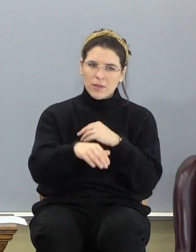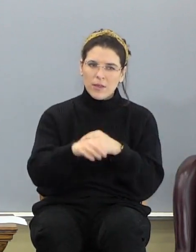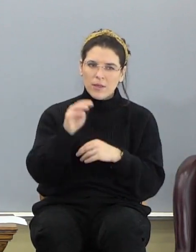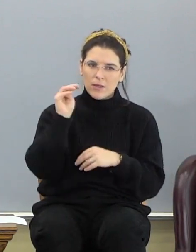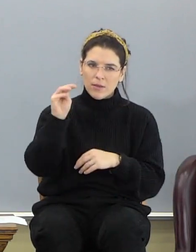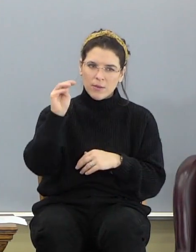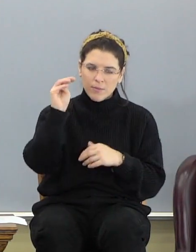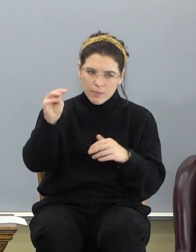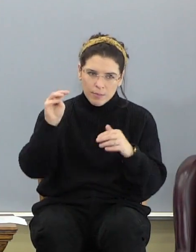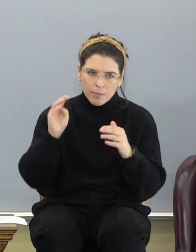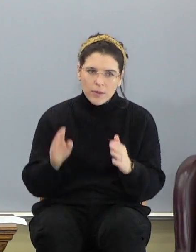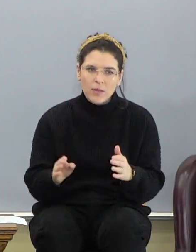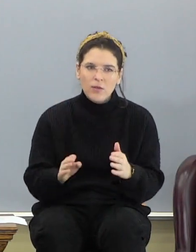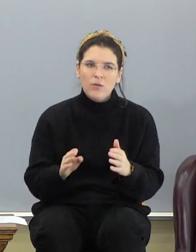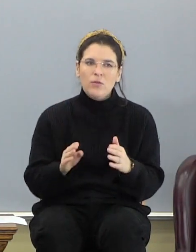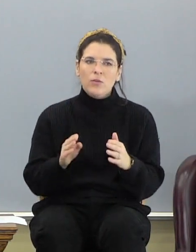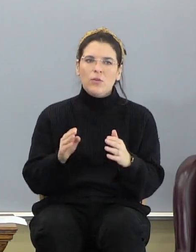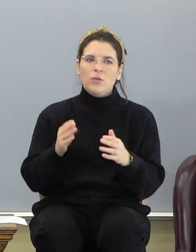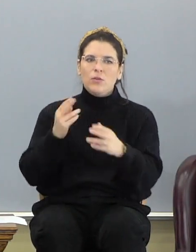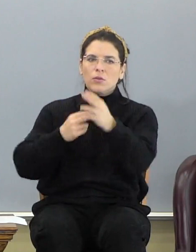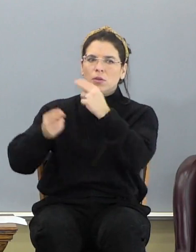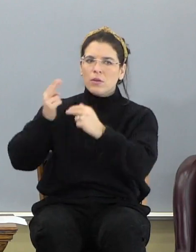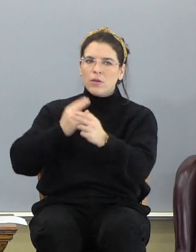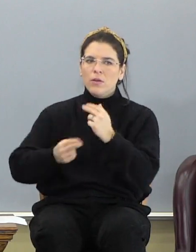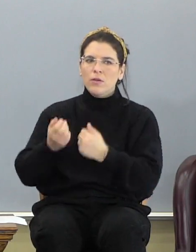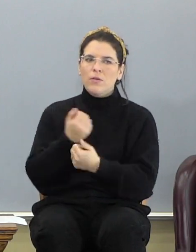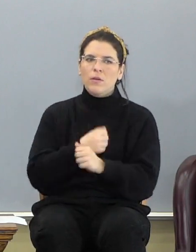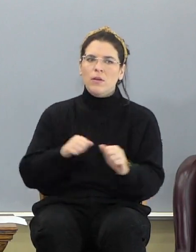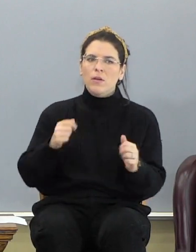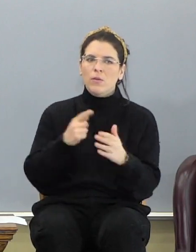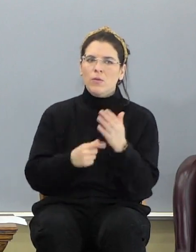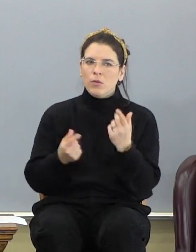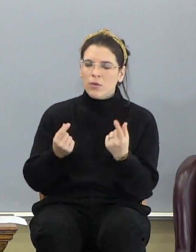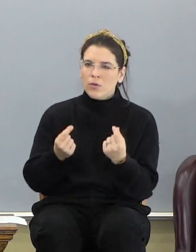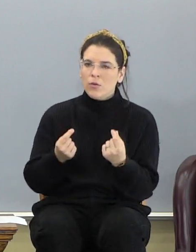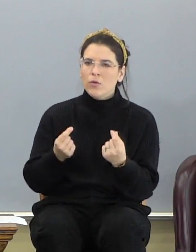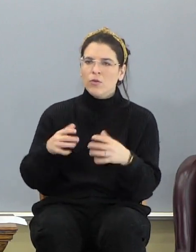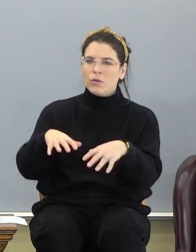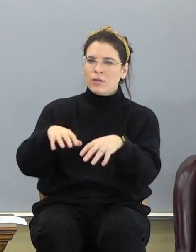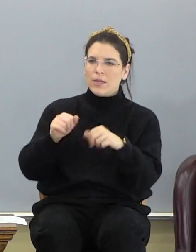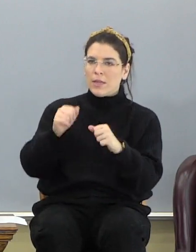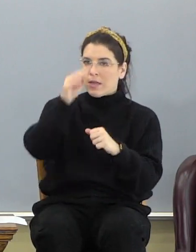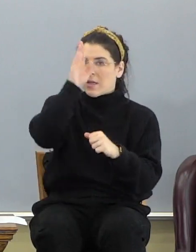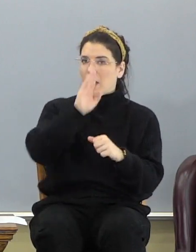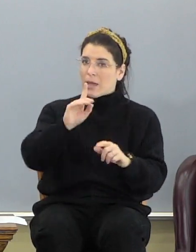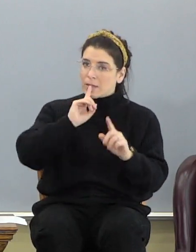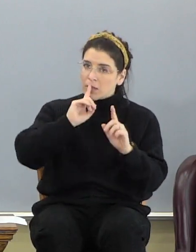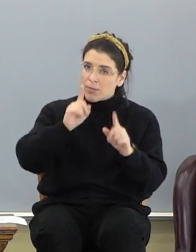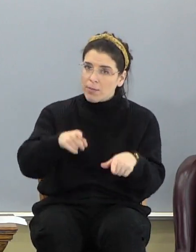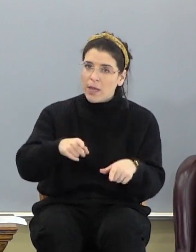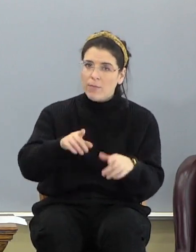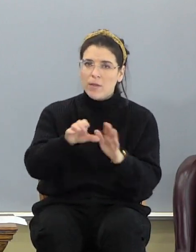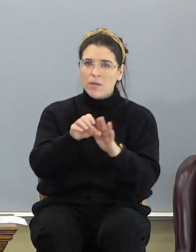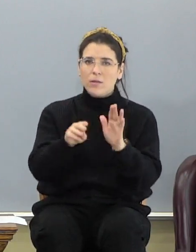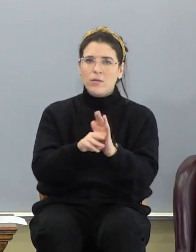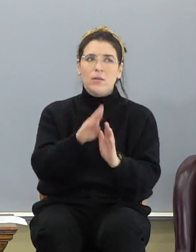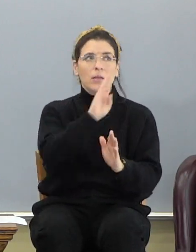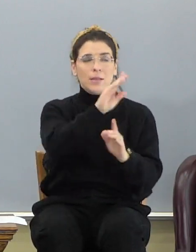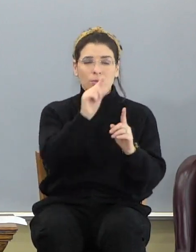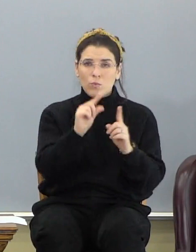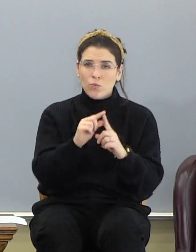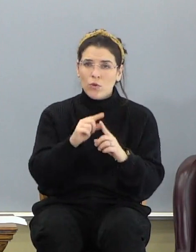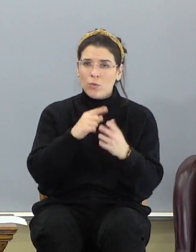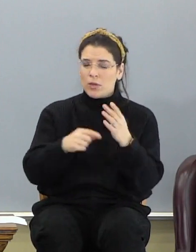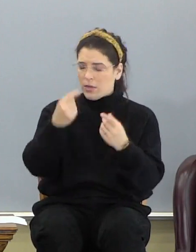to the heirs of salvation. And what do they mean? They're taking God's commandments, God's word, what God has told them to